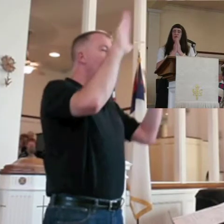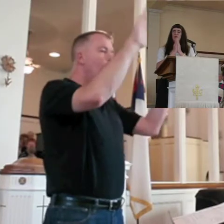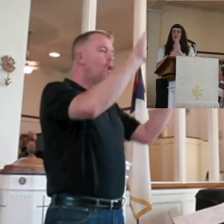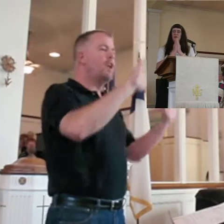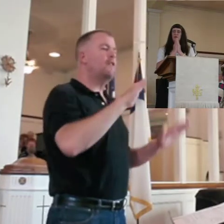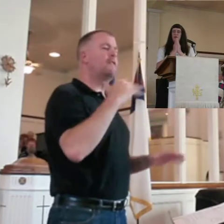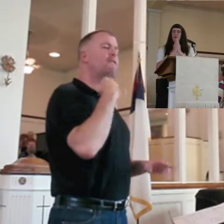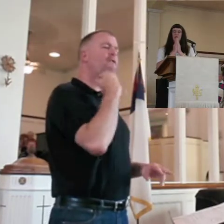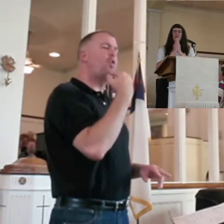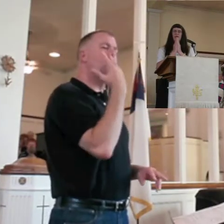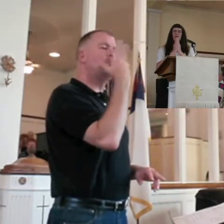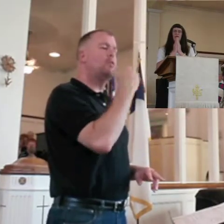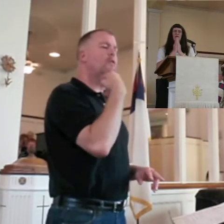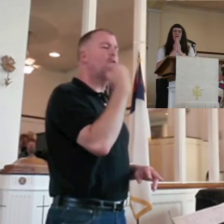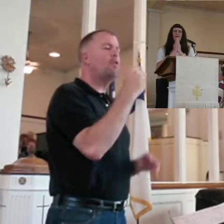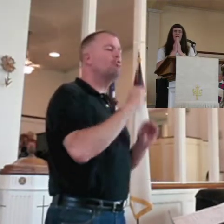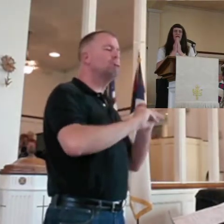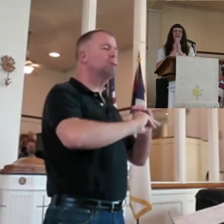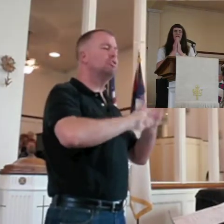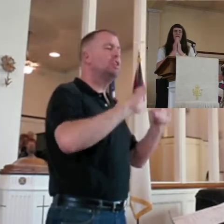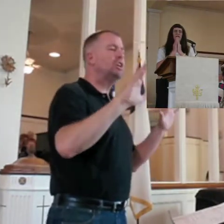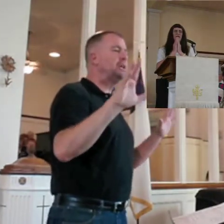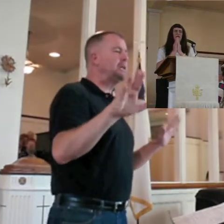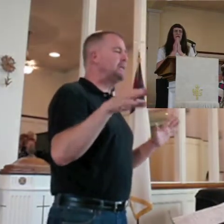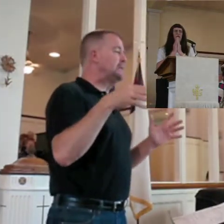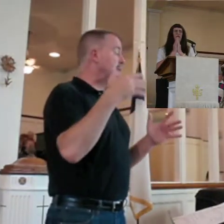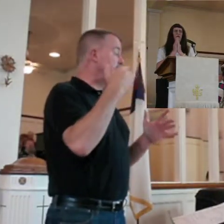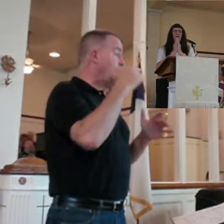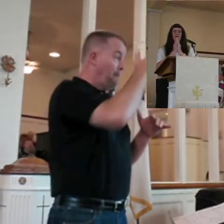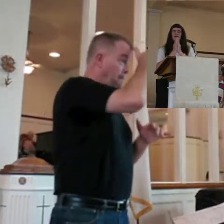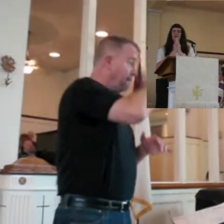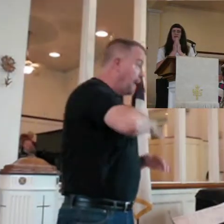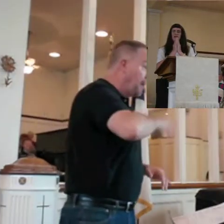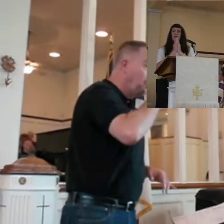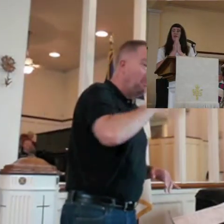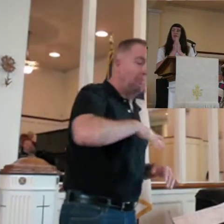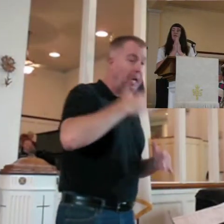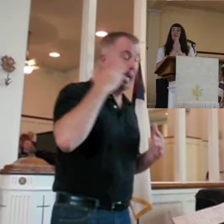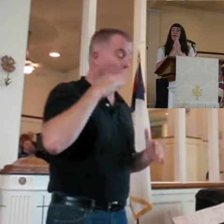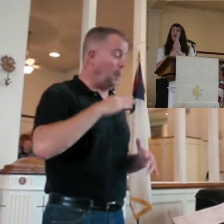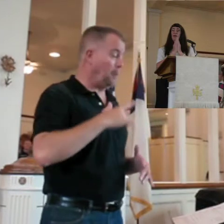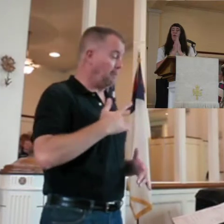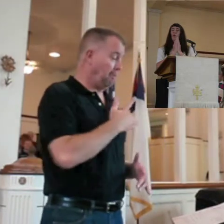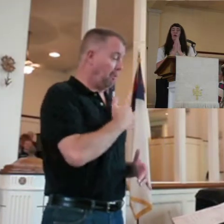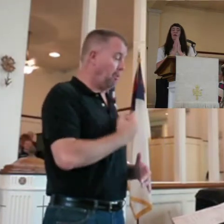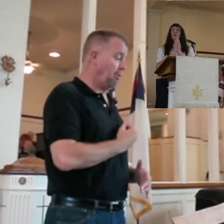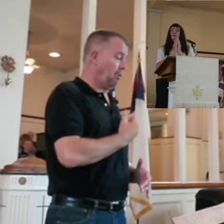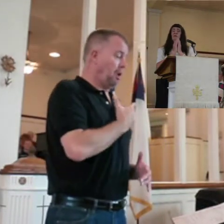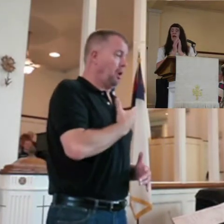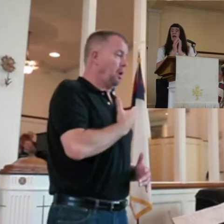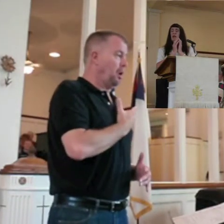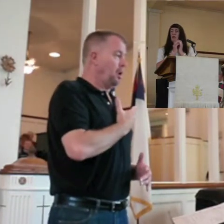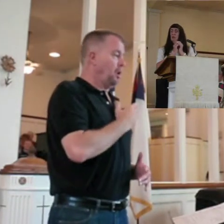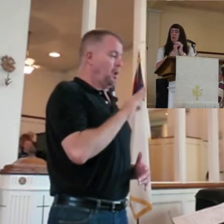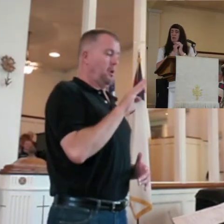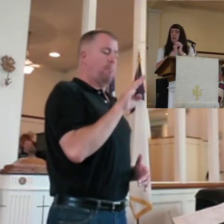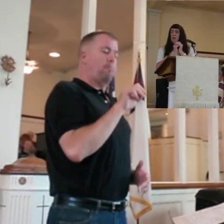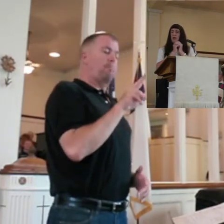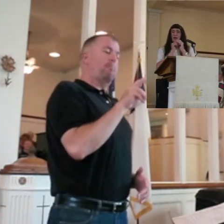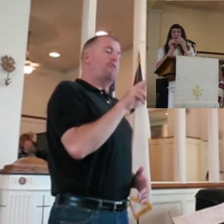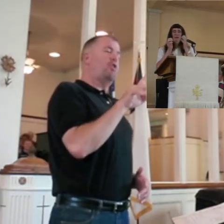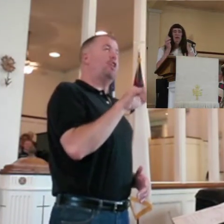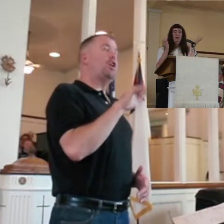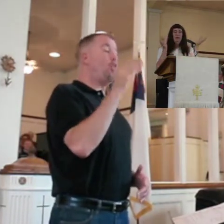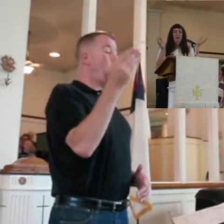voice. It clears a bell, and I can't tell you whether it's man or woman or what, but it said to me, Beverly, welcome to my world.